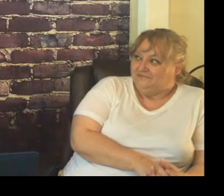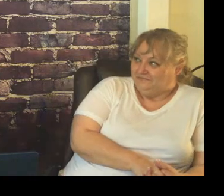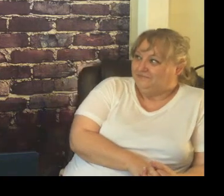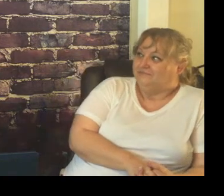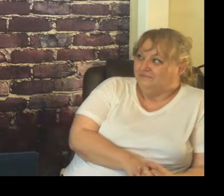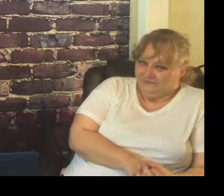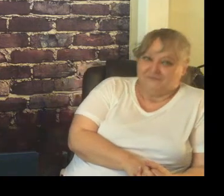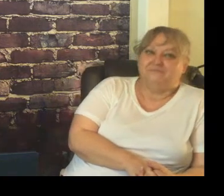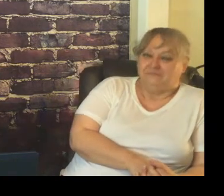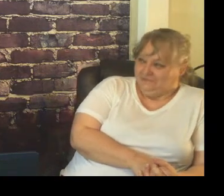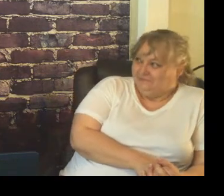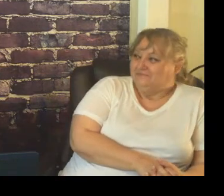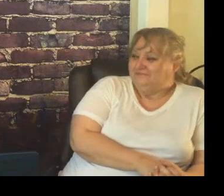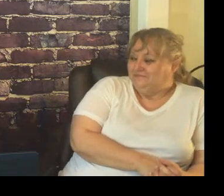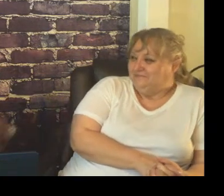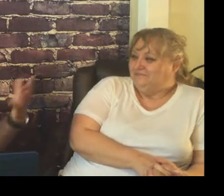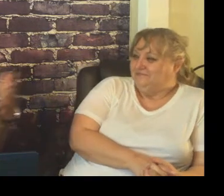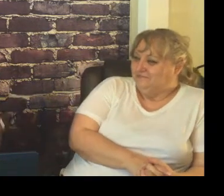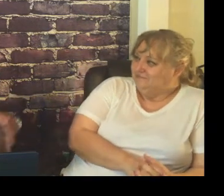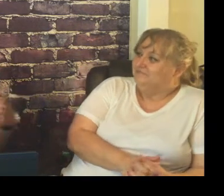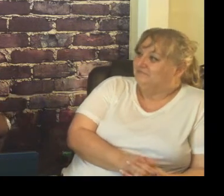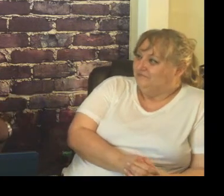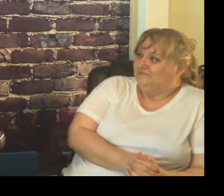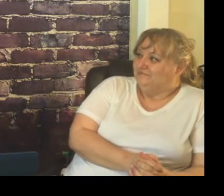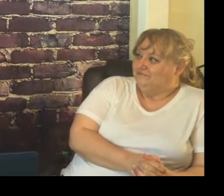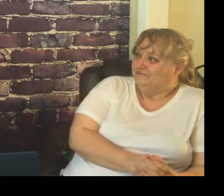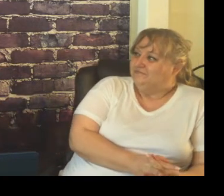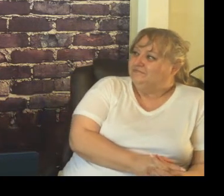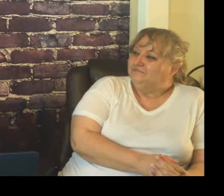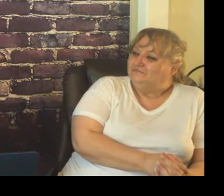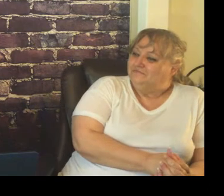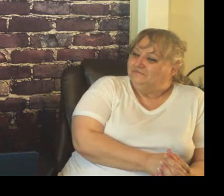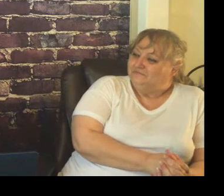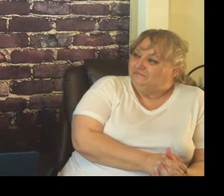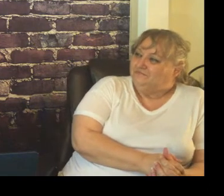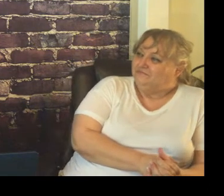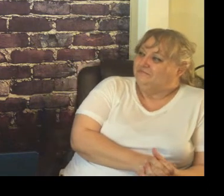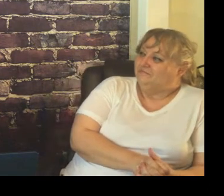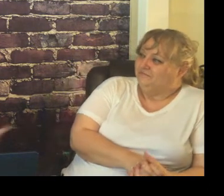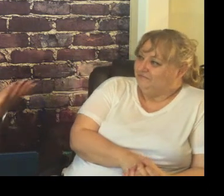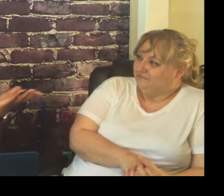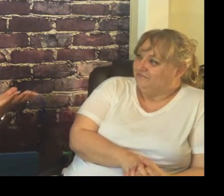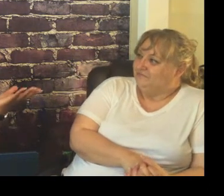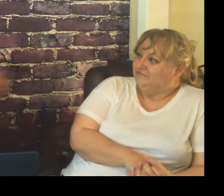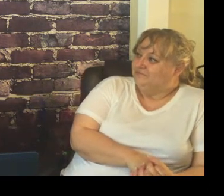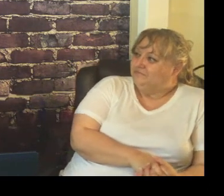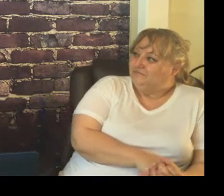give you the opportunity to have a section too along with the content so building rapport what's some things that you do